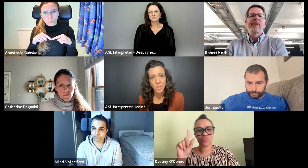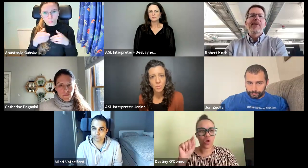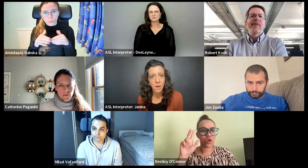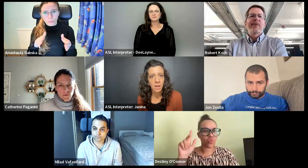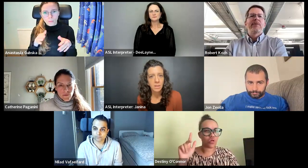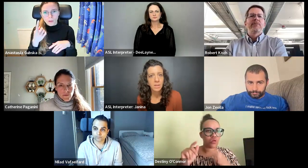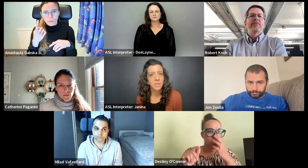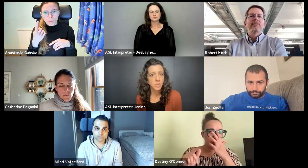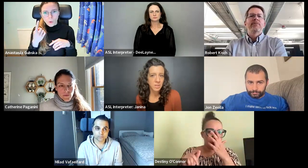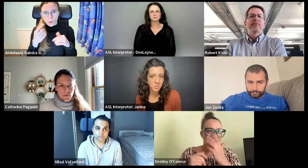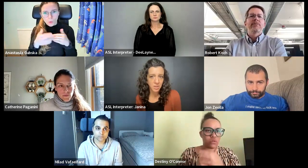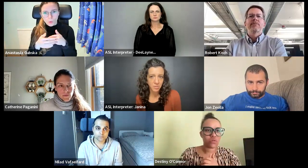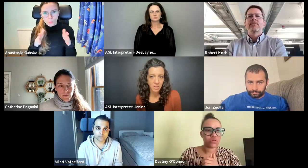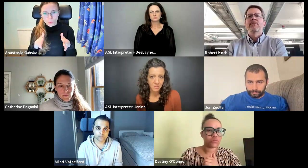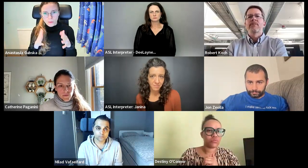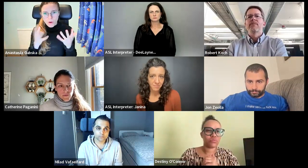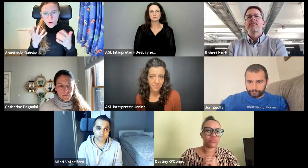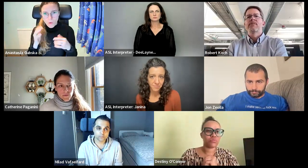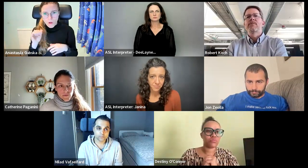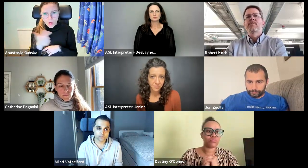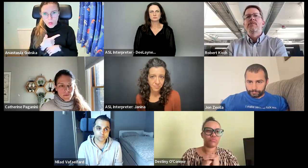It's KubeCon 2023.